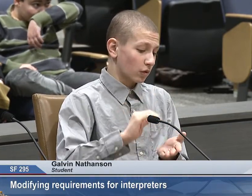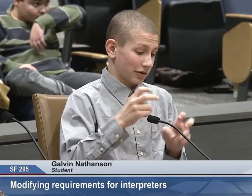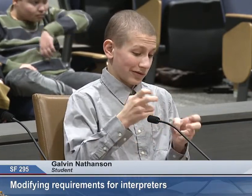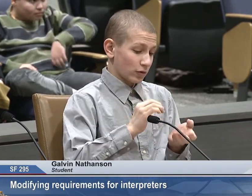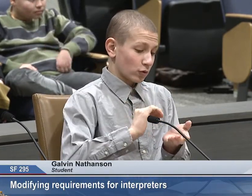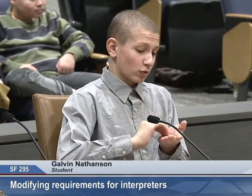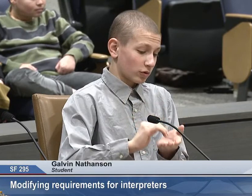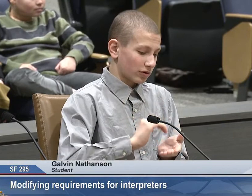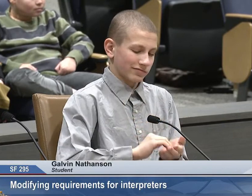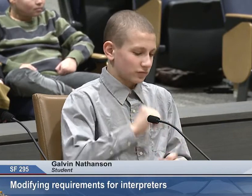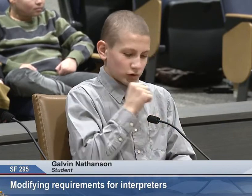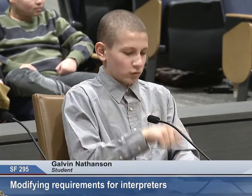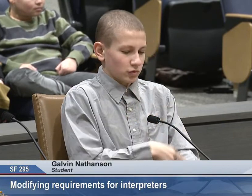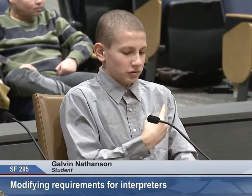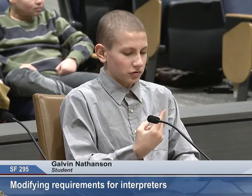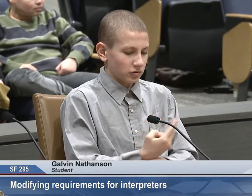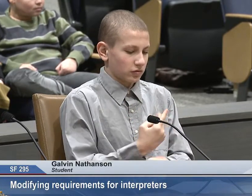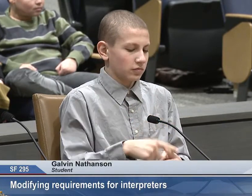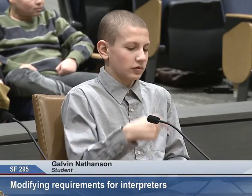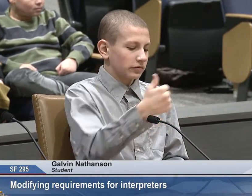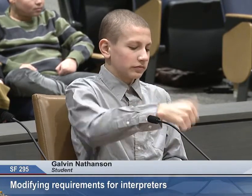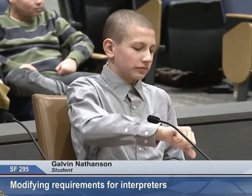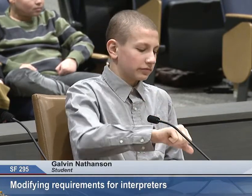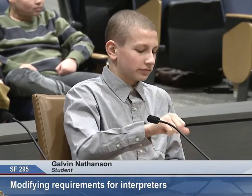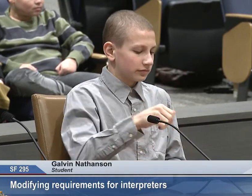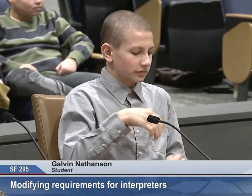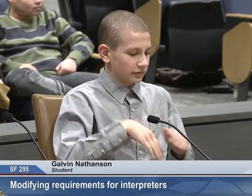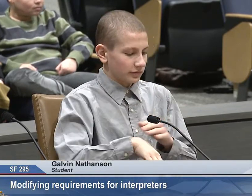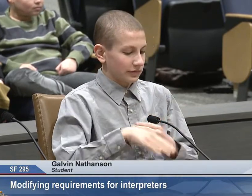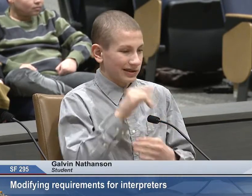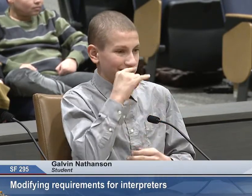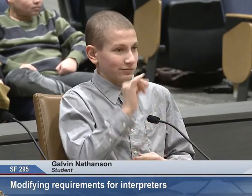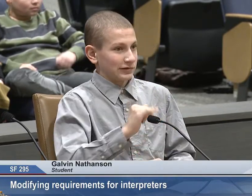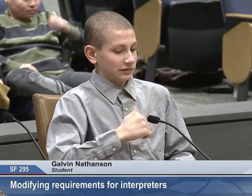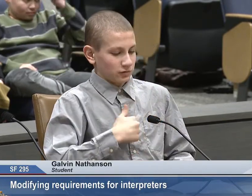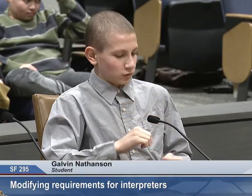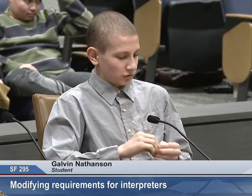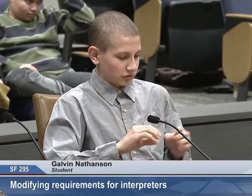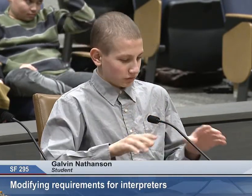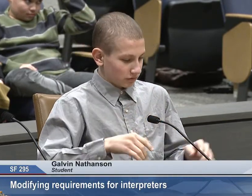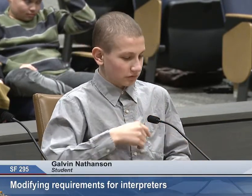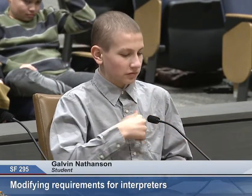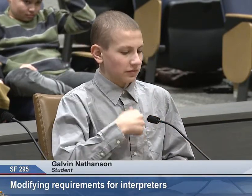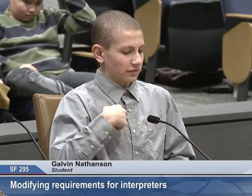We need full language access for our education and for our future.